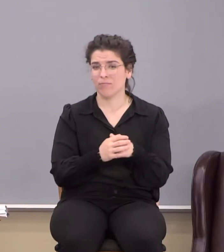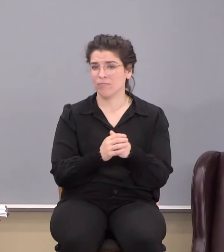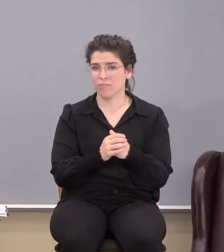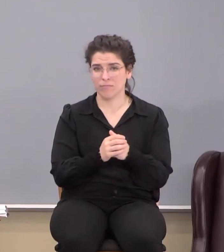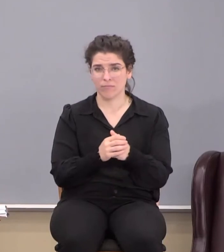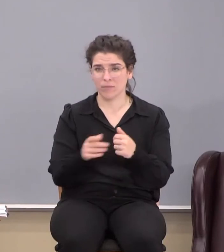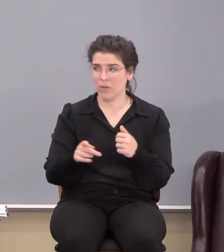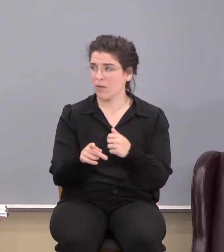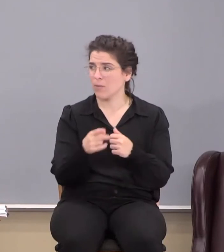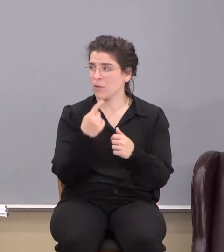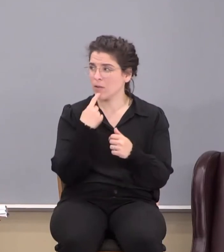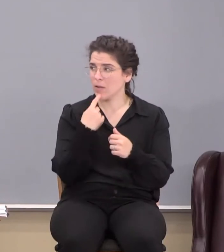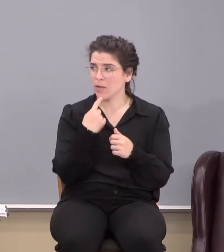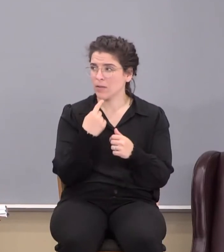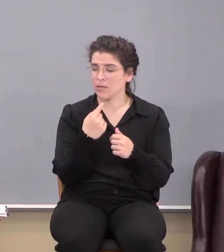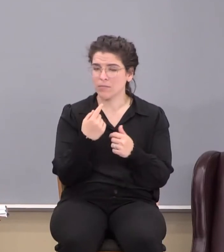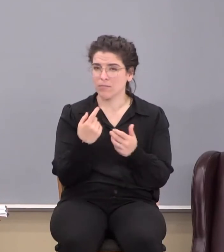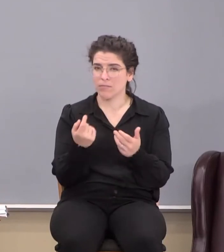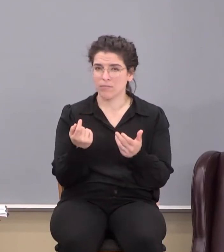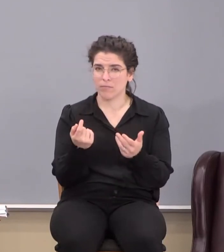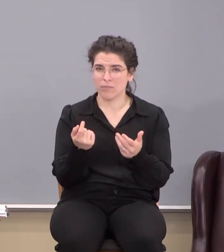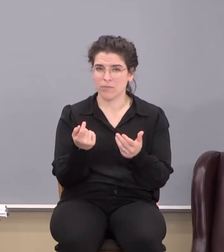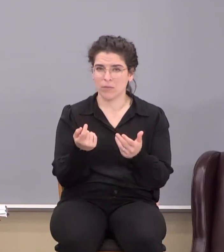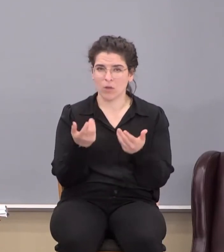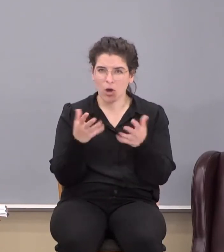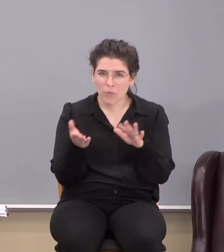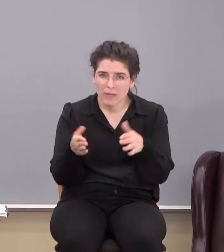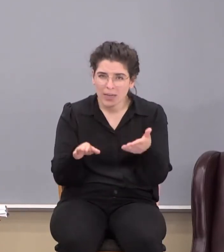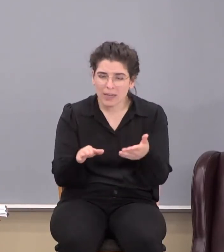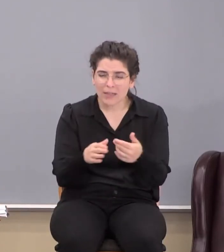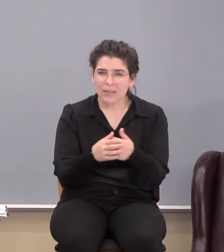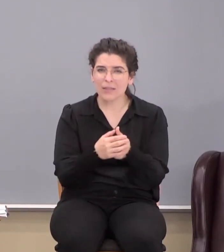In policy, he said, you're already dead.